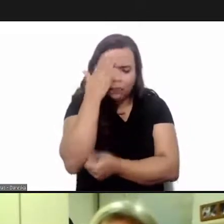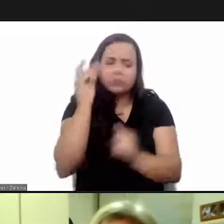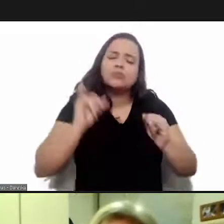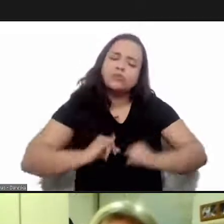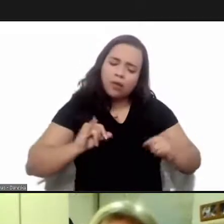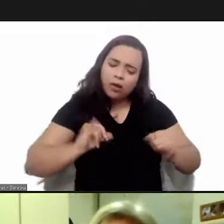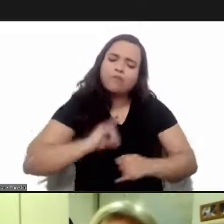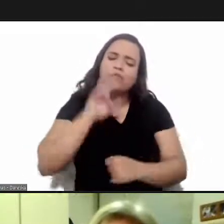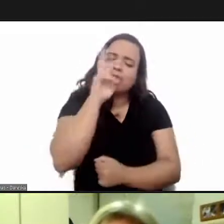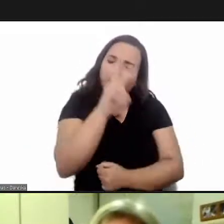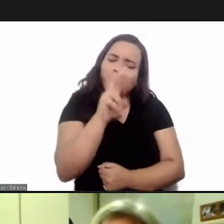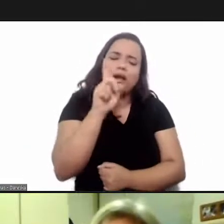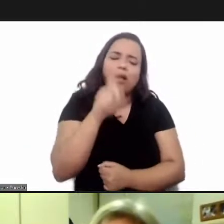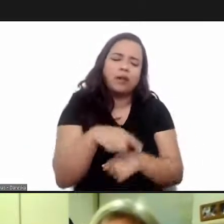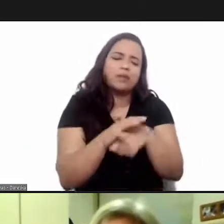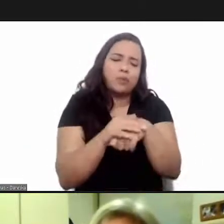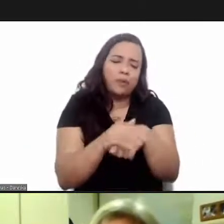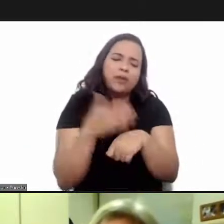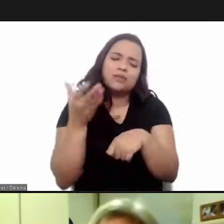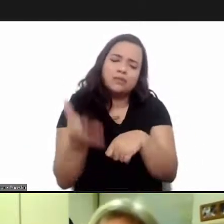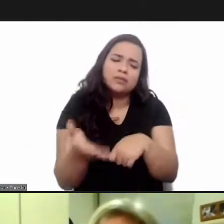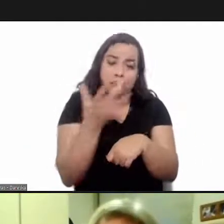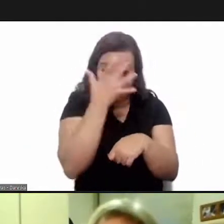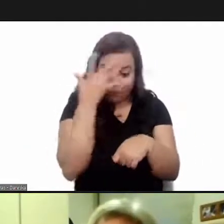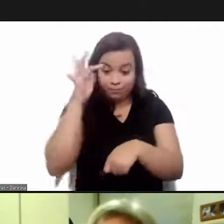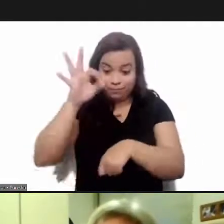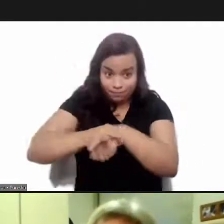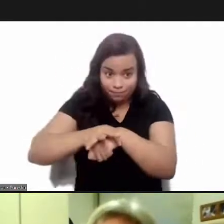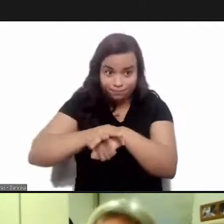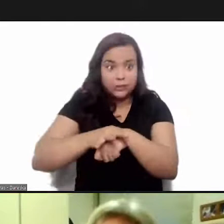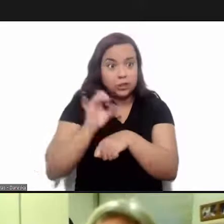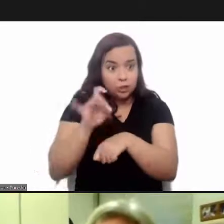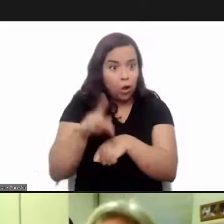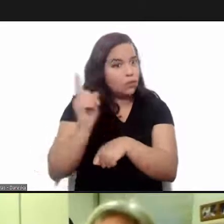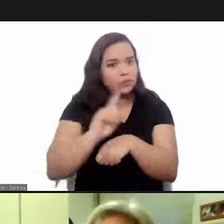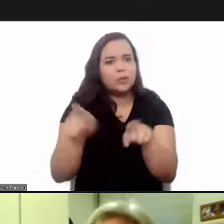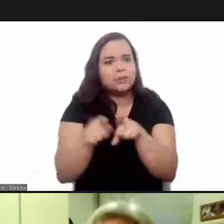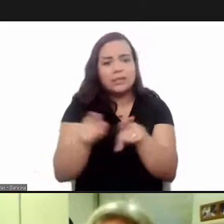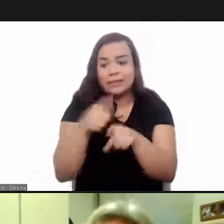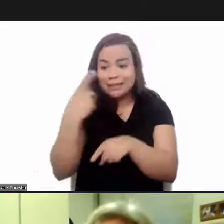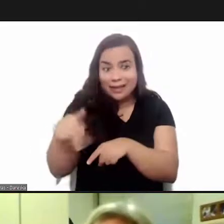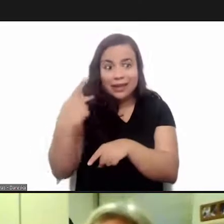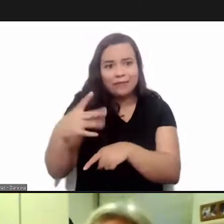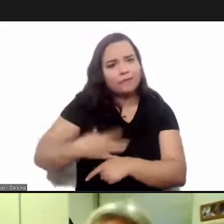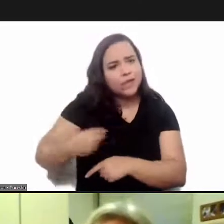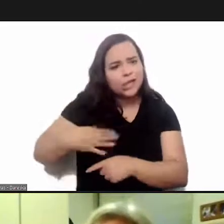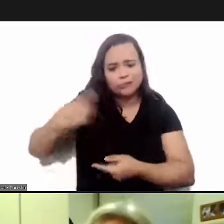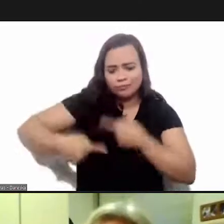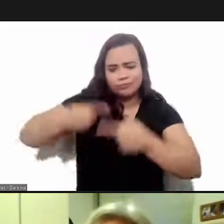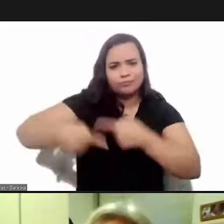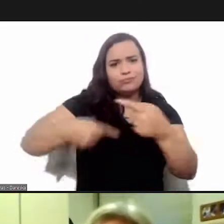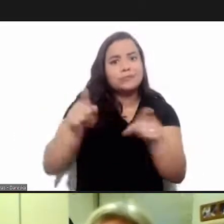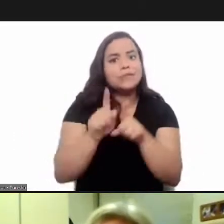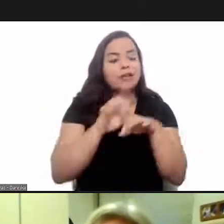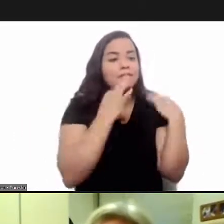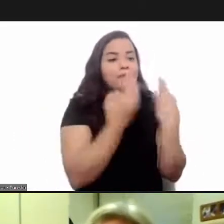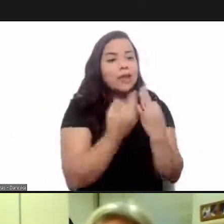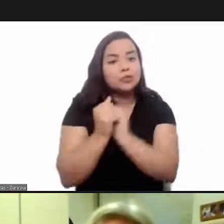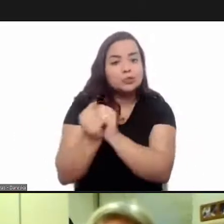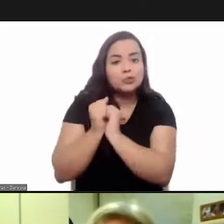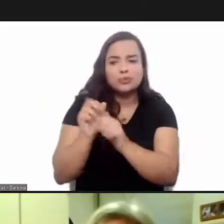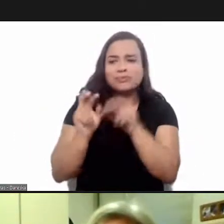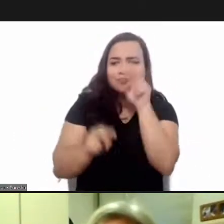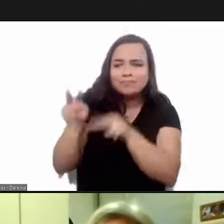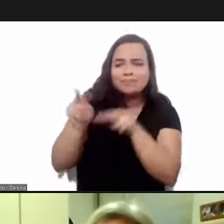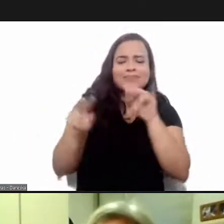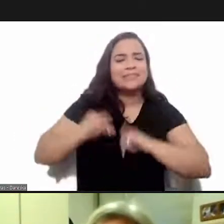the painful progressions disease not only for the carriers but also for the uh children and grandchildren or